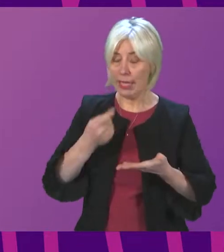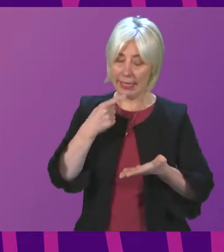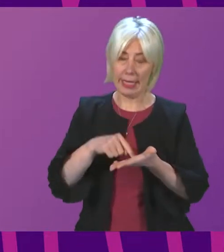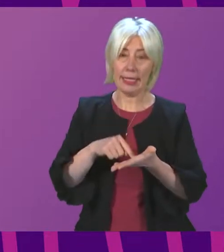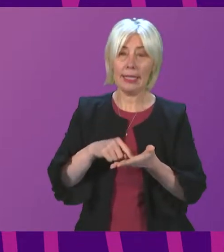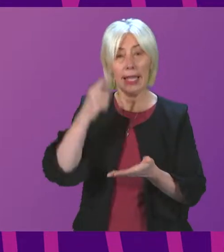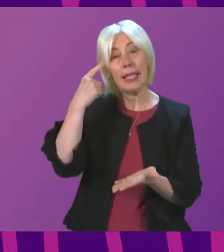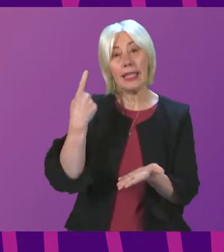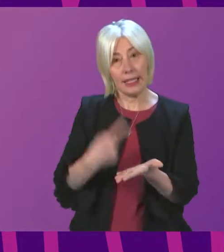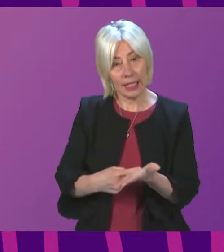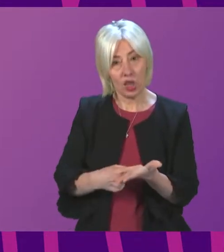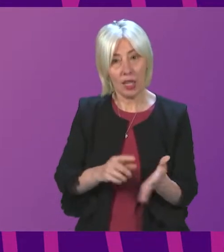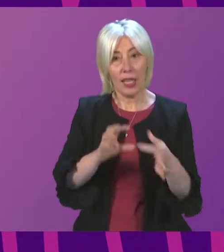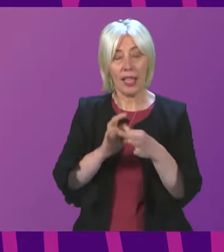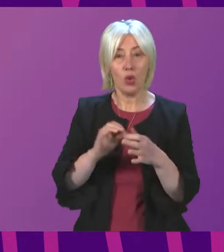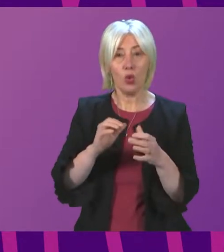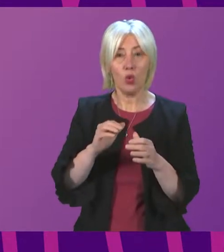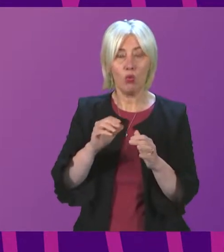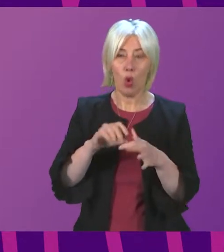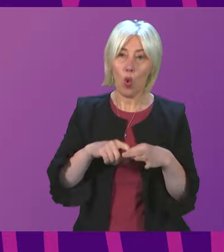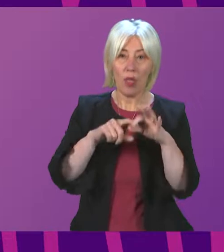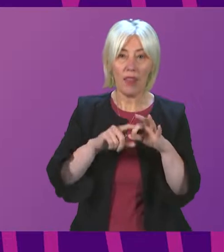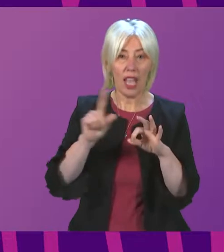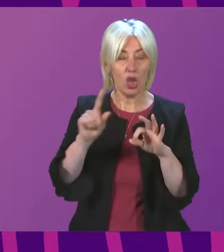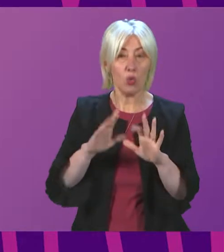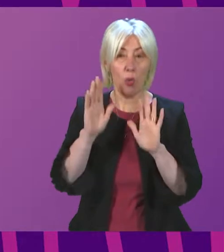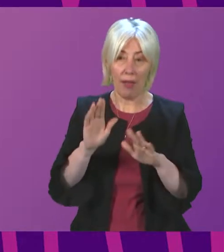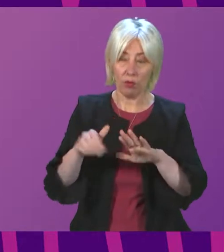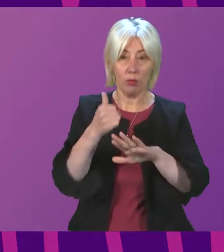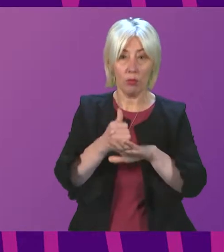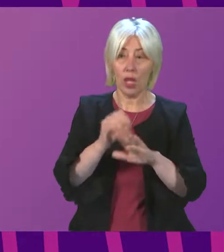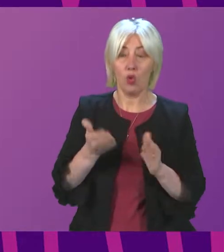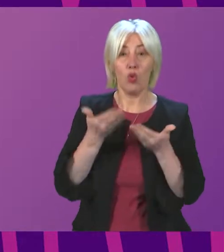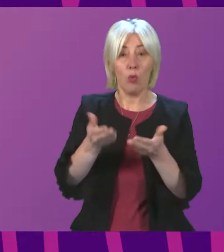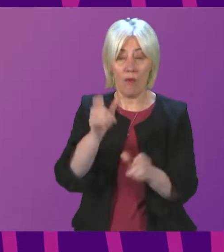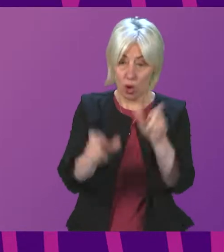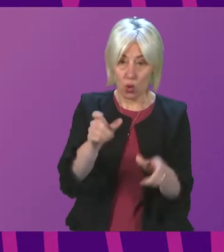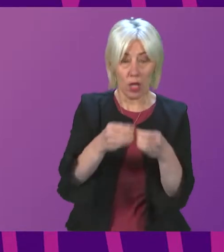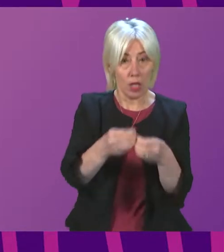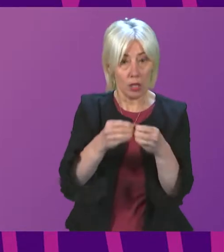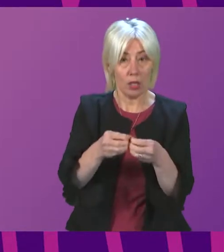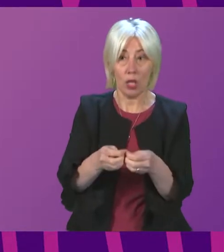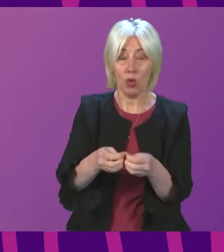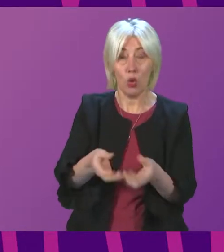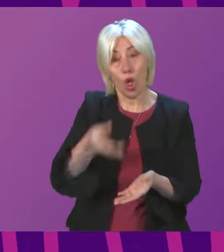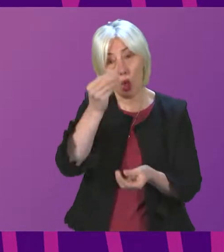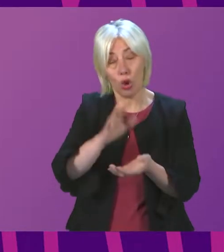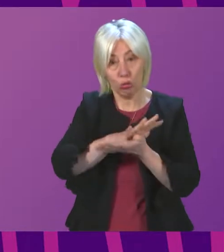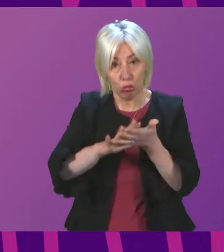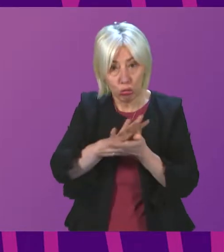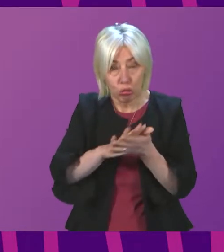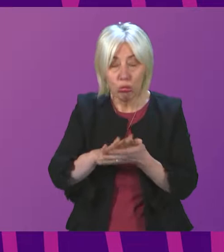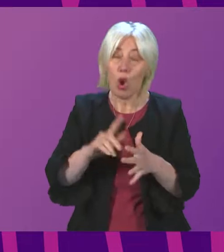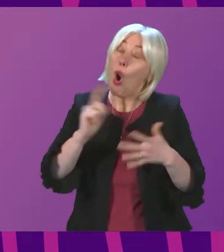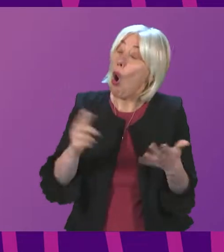that the decision regarding what qualifications must be in place to provide students with the opportunity to learn bsl or any other